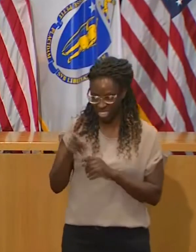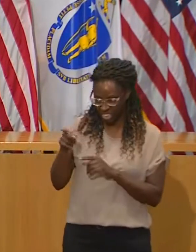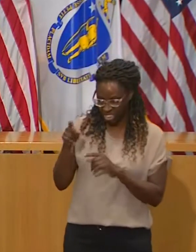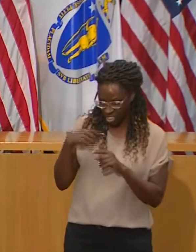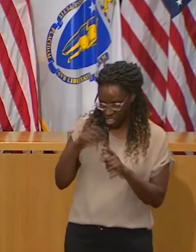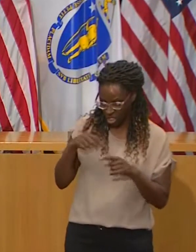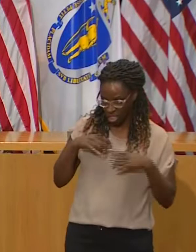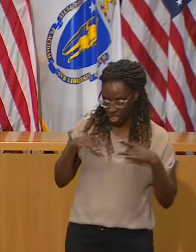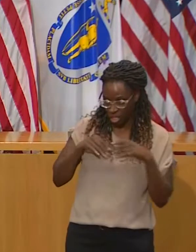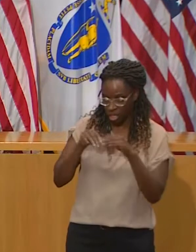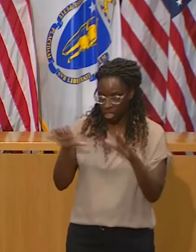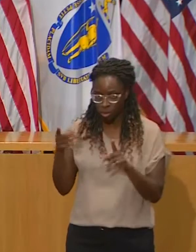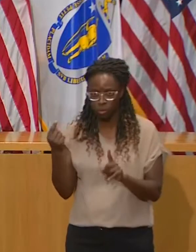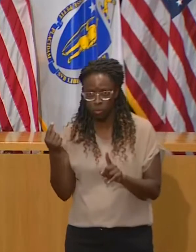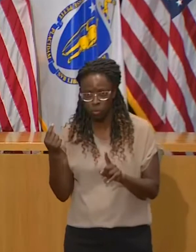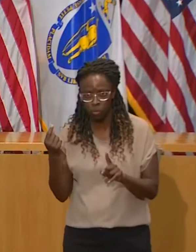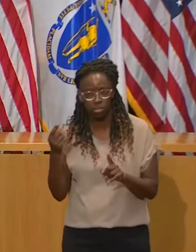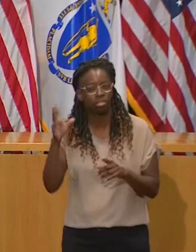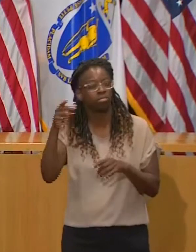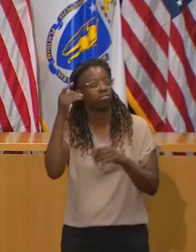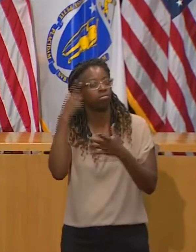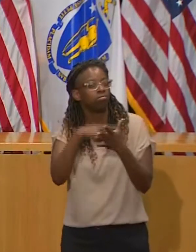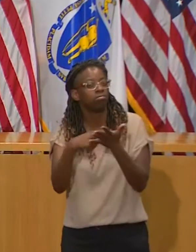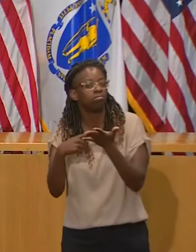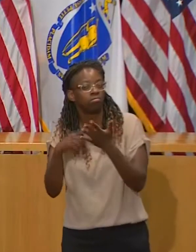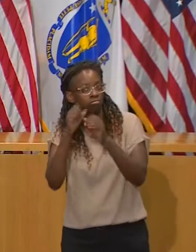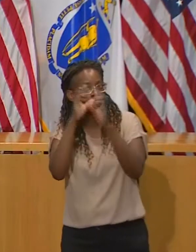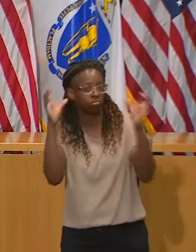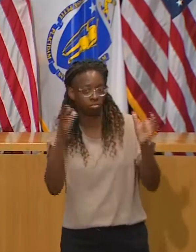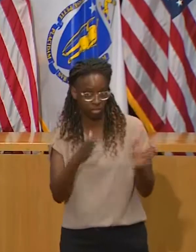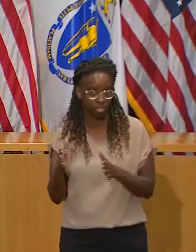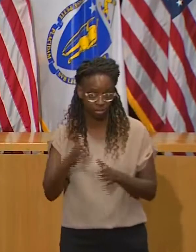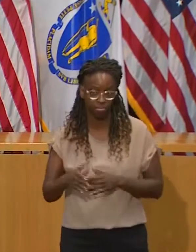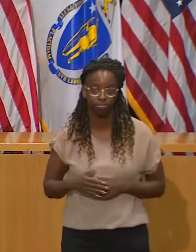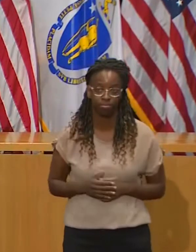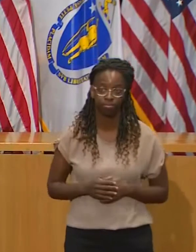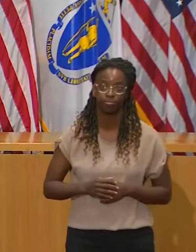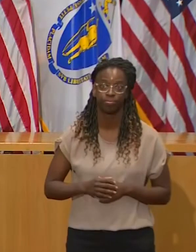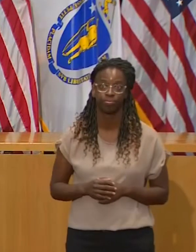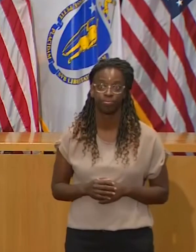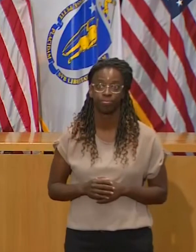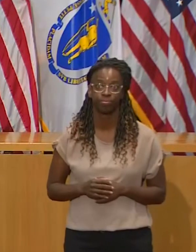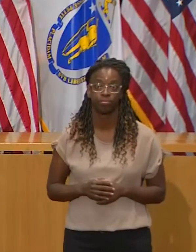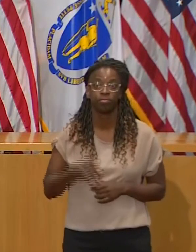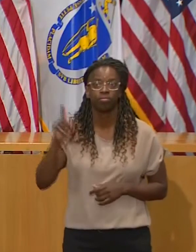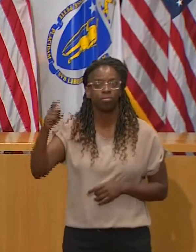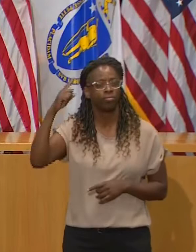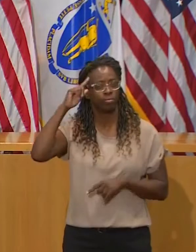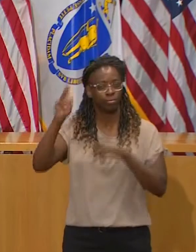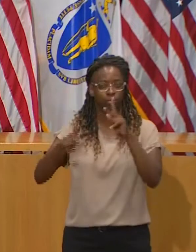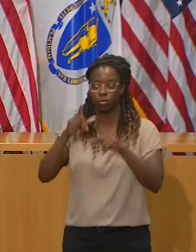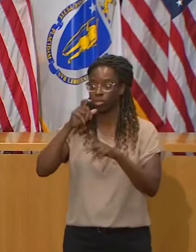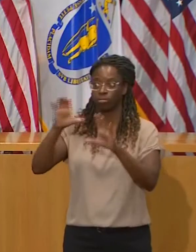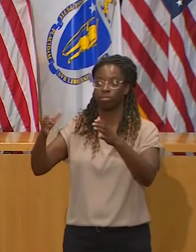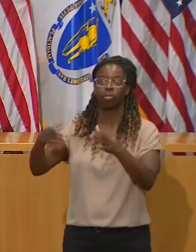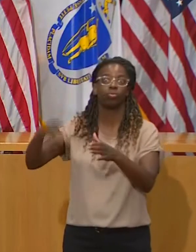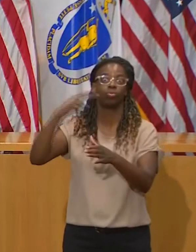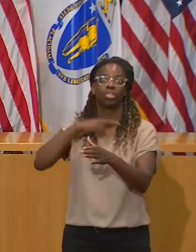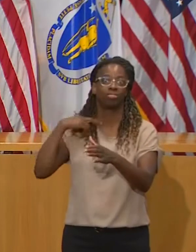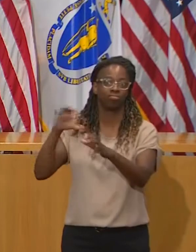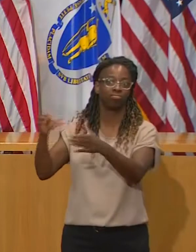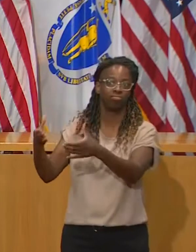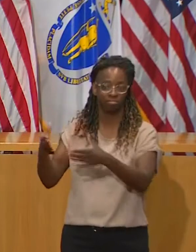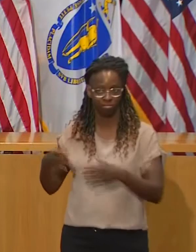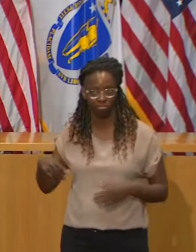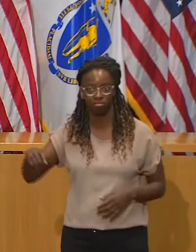this virus, especially for people in those kinds of categories, has no mercy. COVID won't take a vacation and certainly won't respect